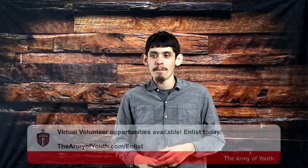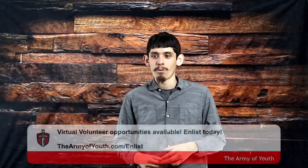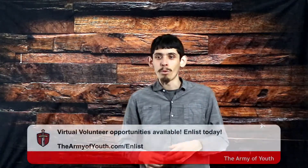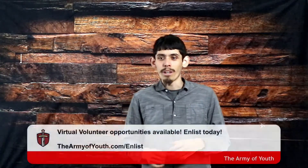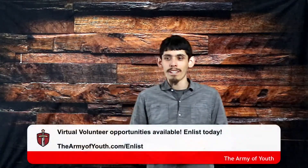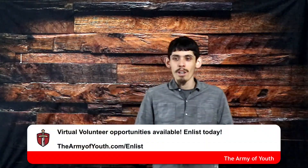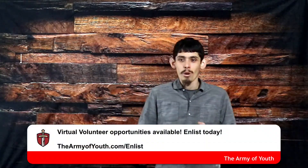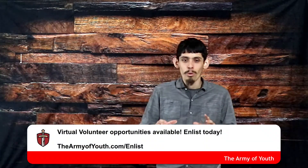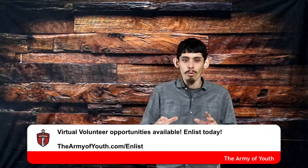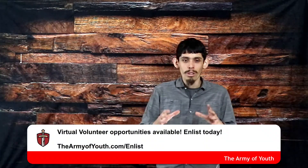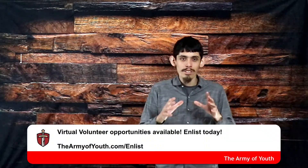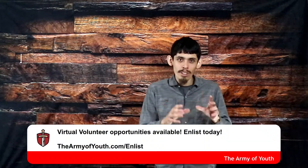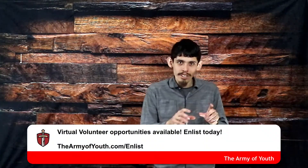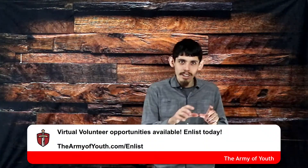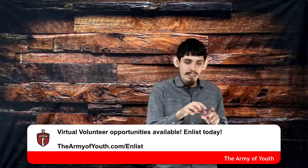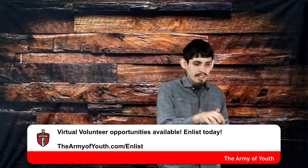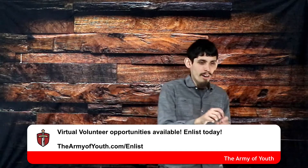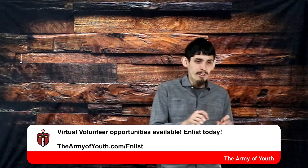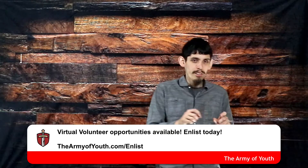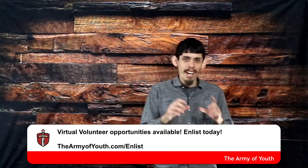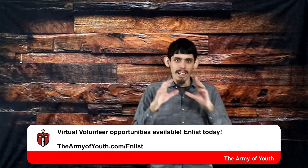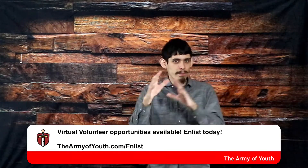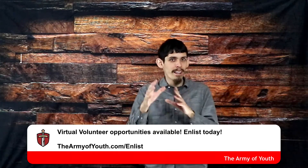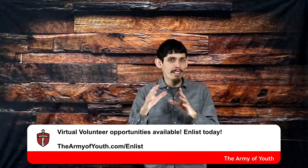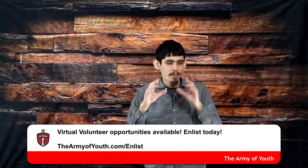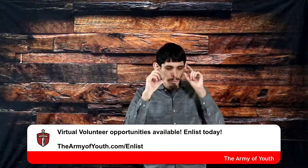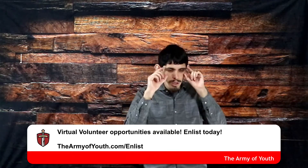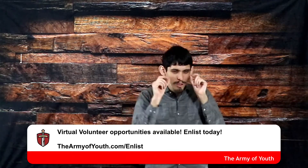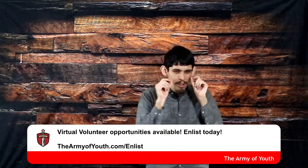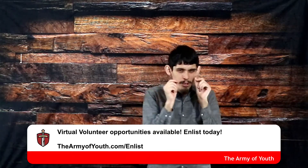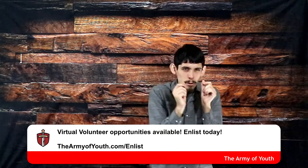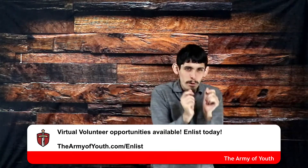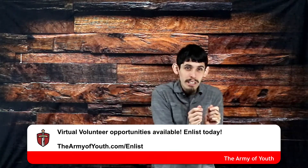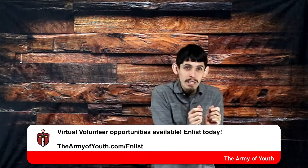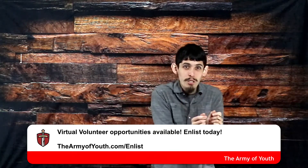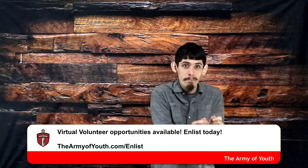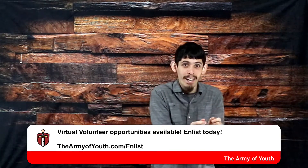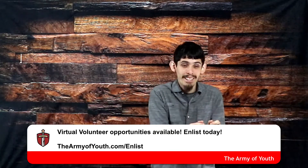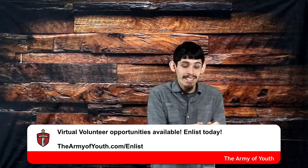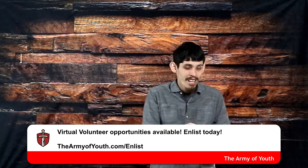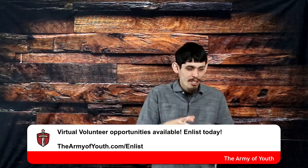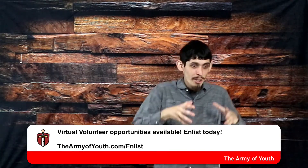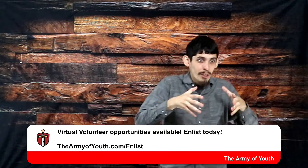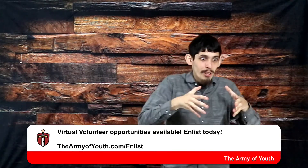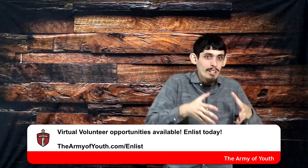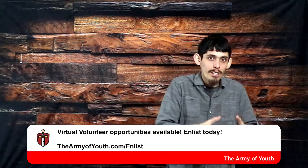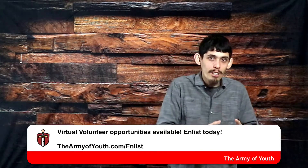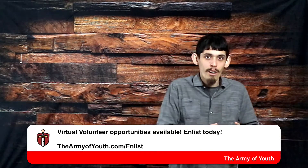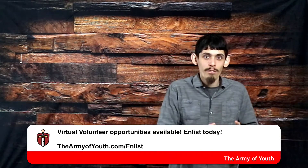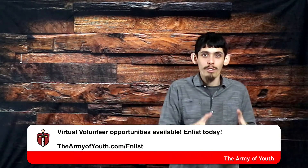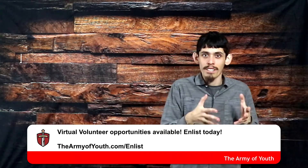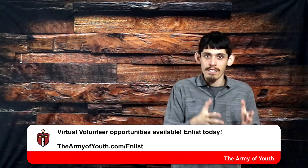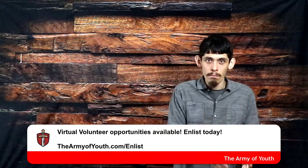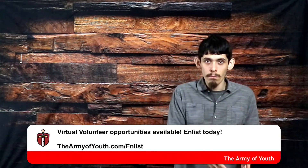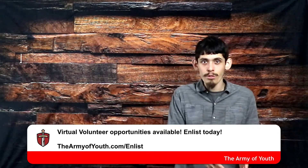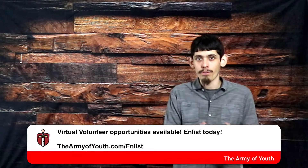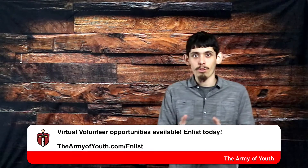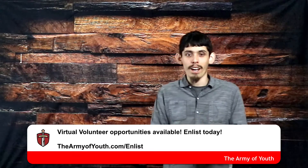When we start to uncover, and I'm telling you, when you start training your mind to look for the symbols of Christ,